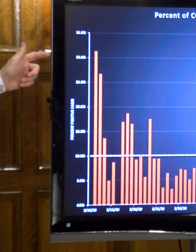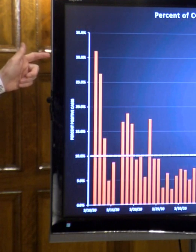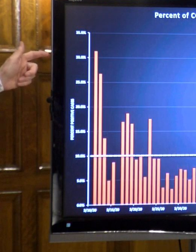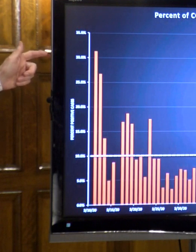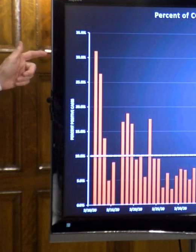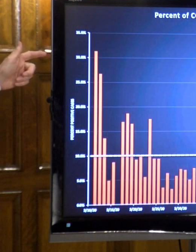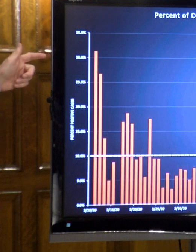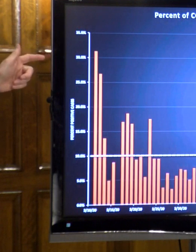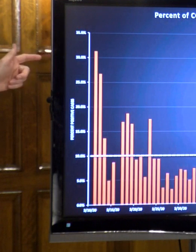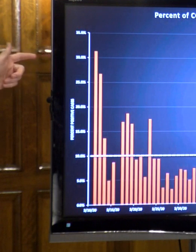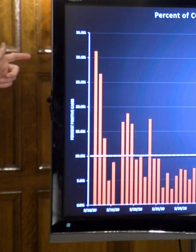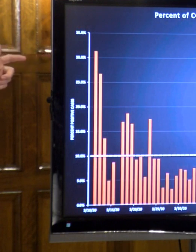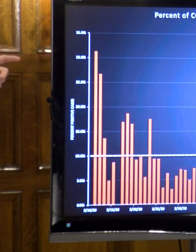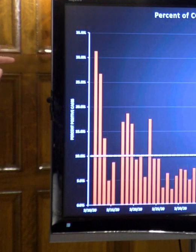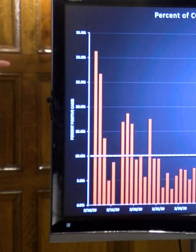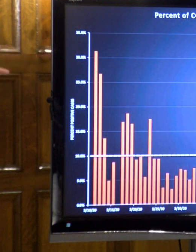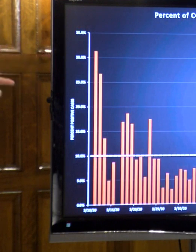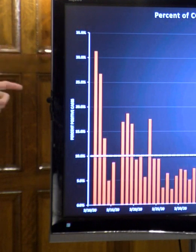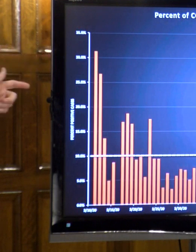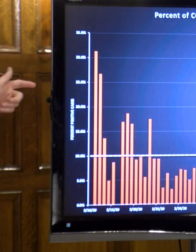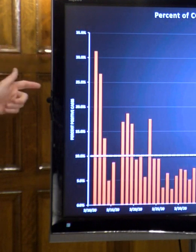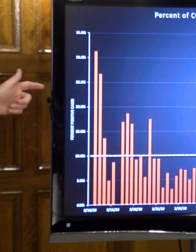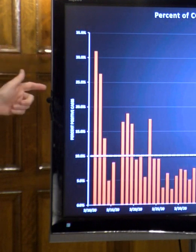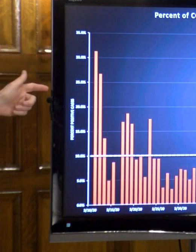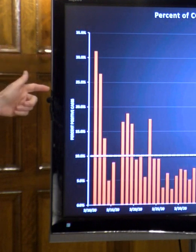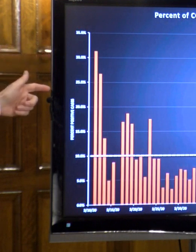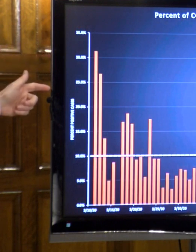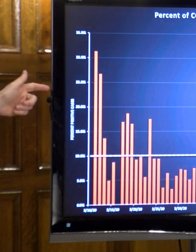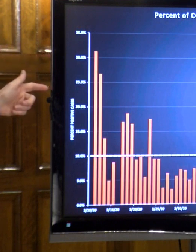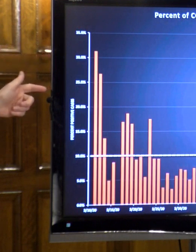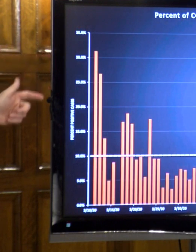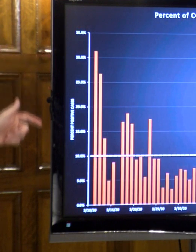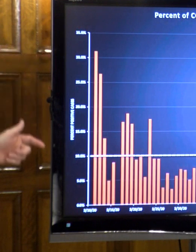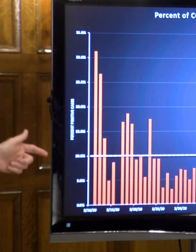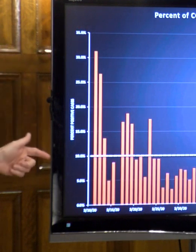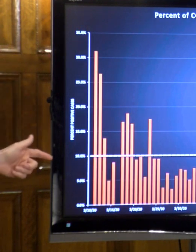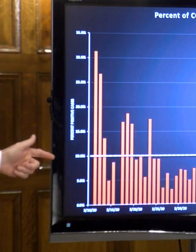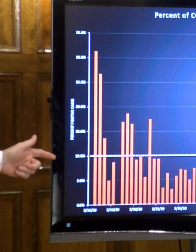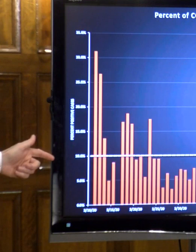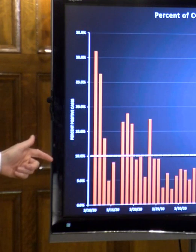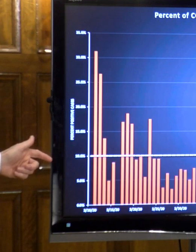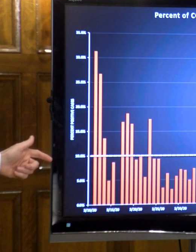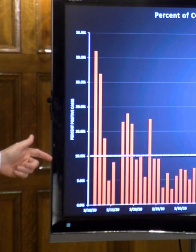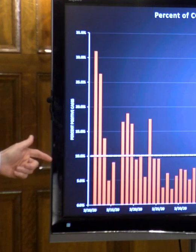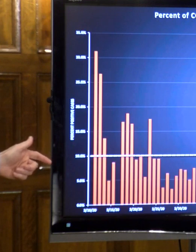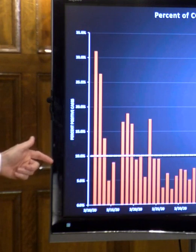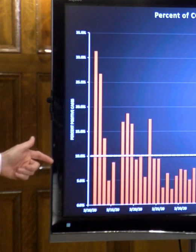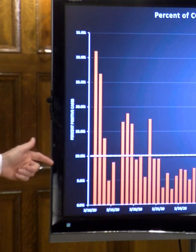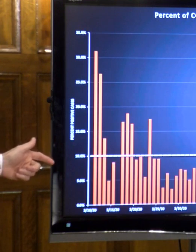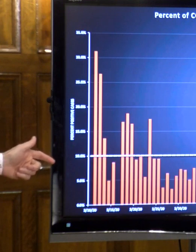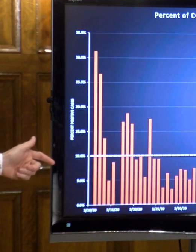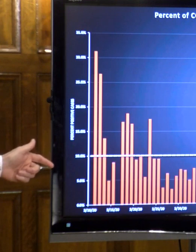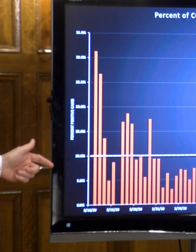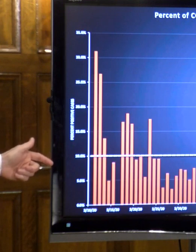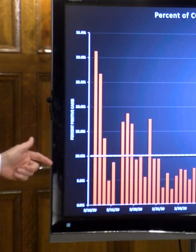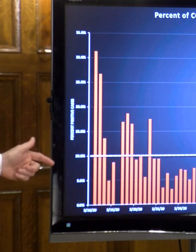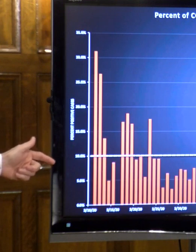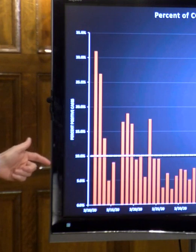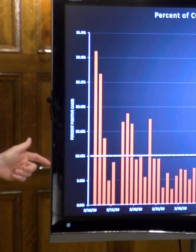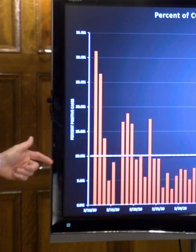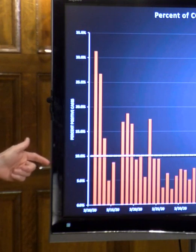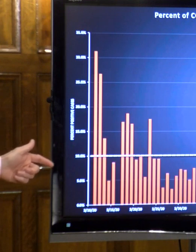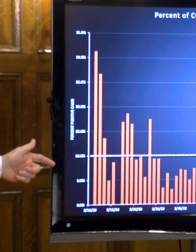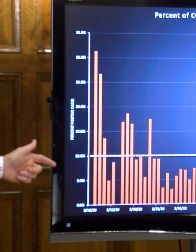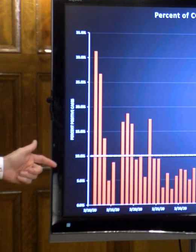way up 32% positive rating. It went down to 25% here and 10% is what the CDC guideline